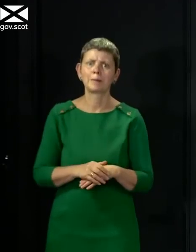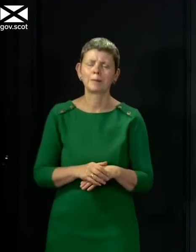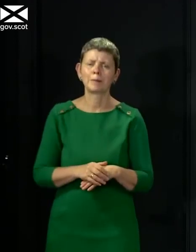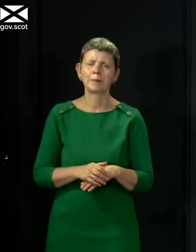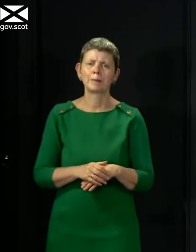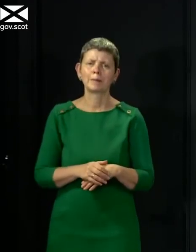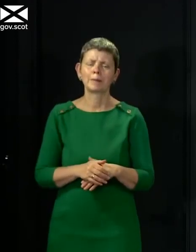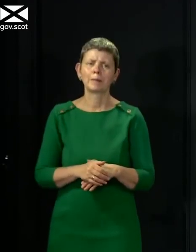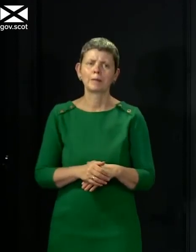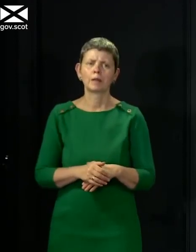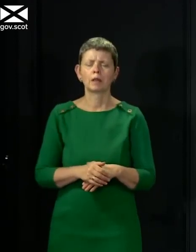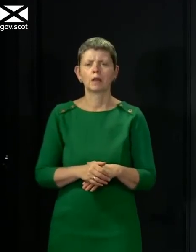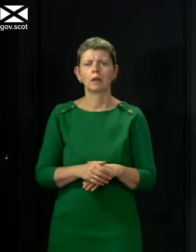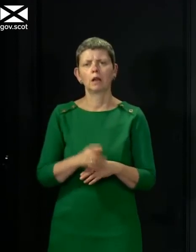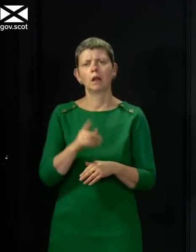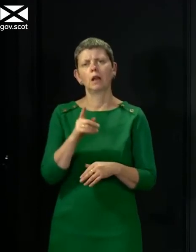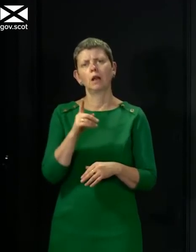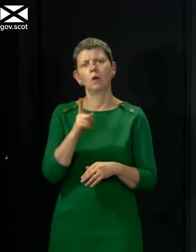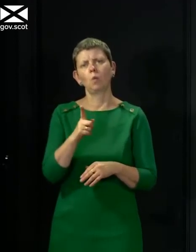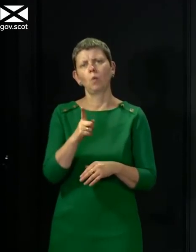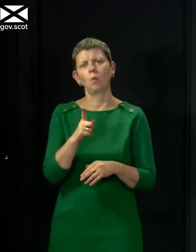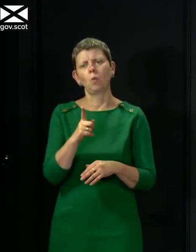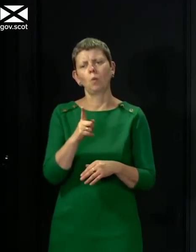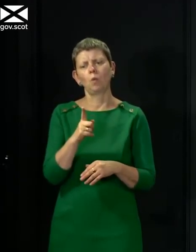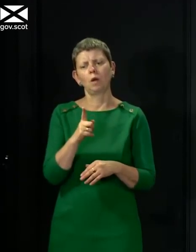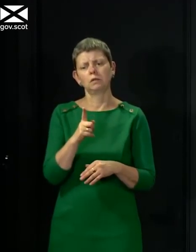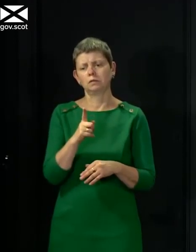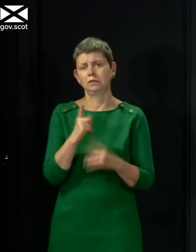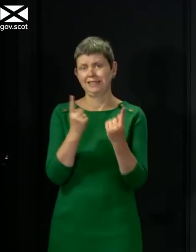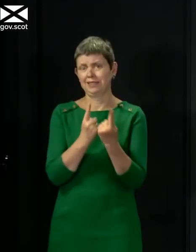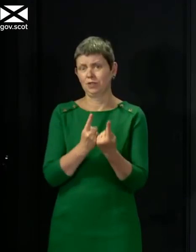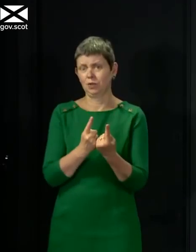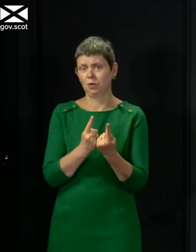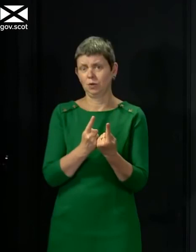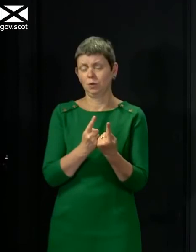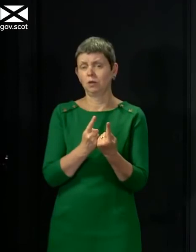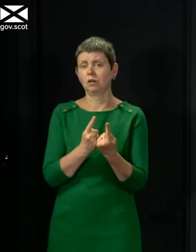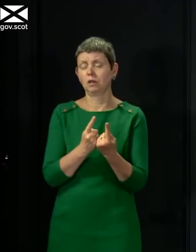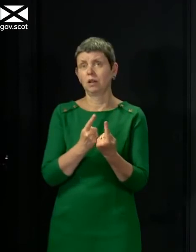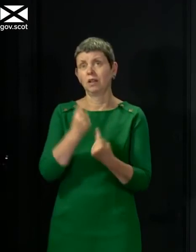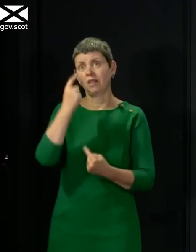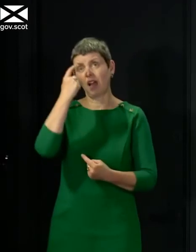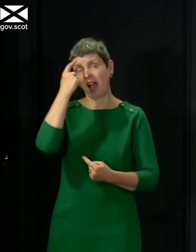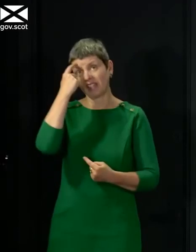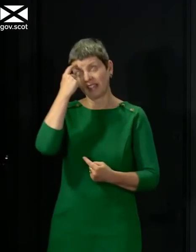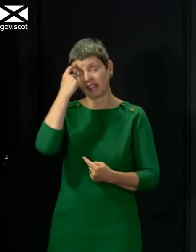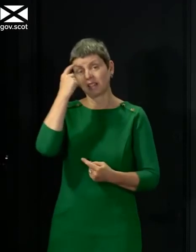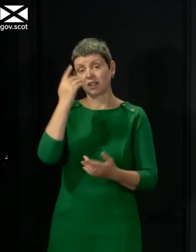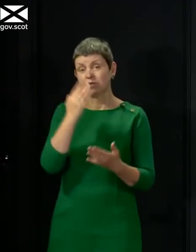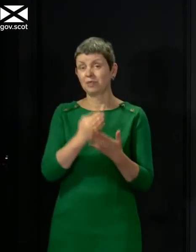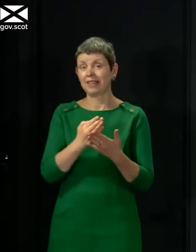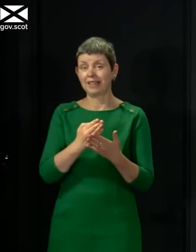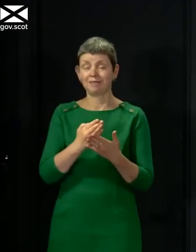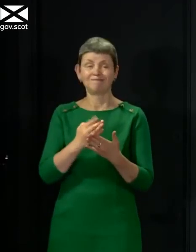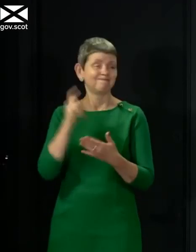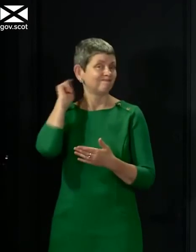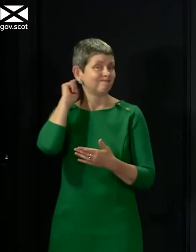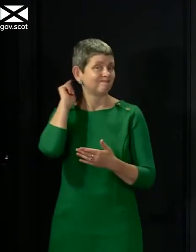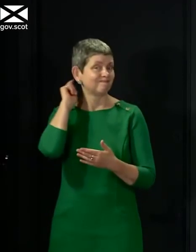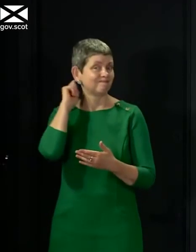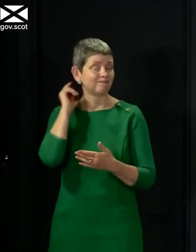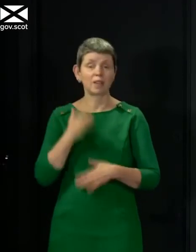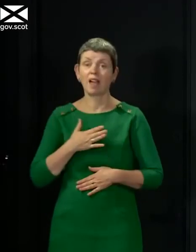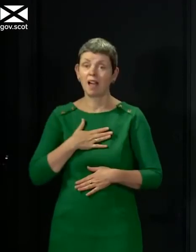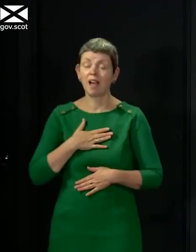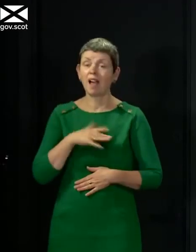I suppose at an obvious point but one I think is just useful to bring all of these debates back to. I wish we weren't in